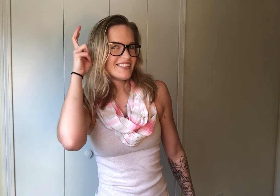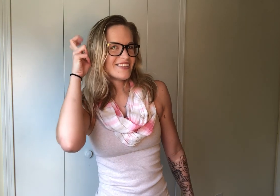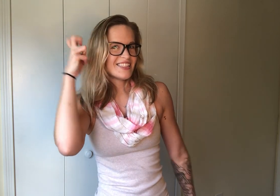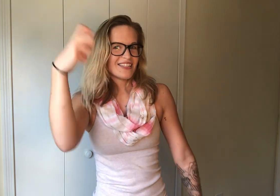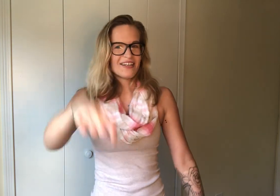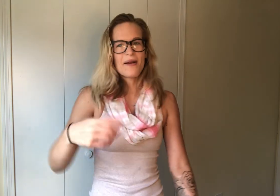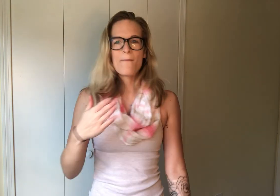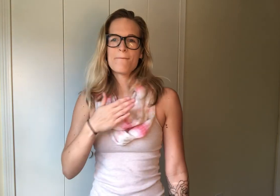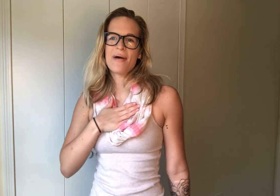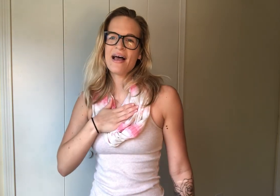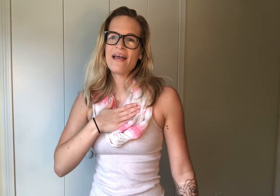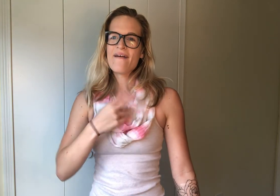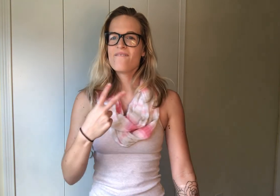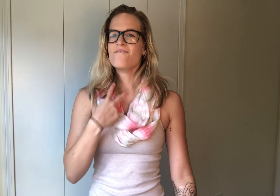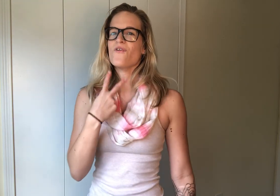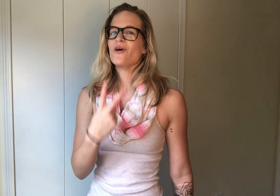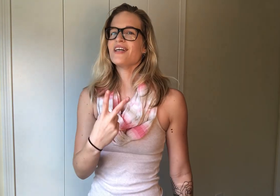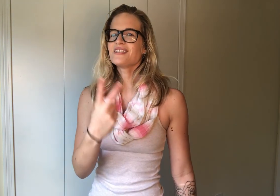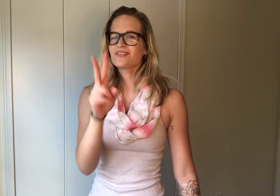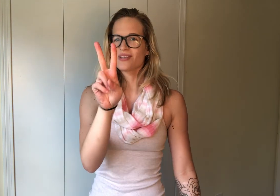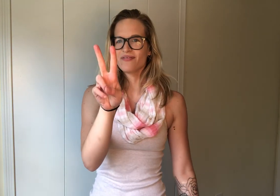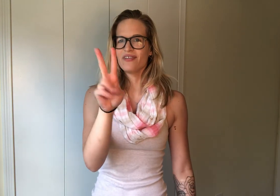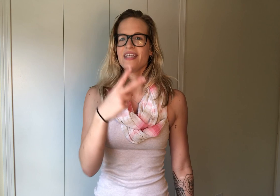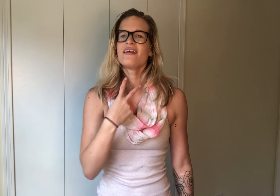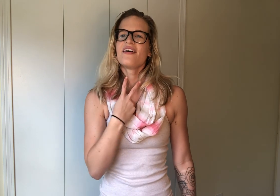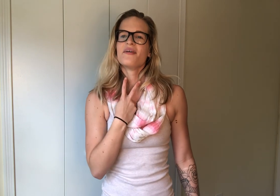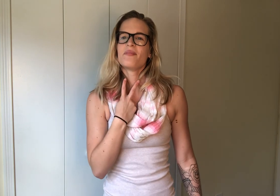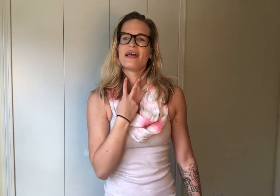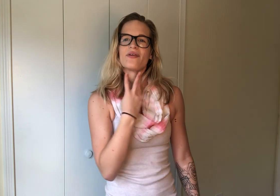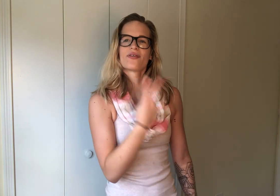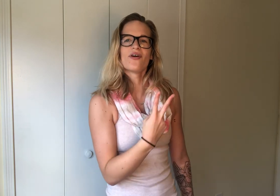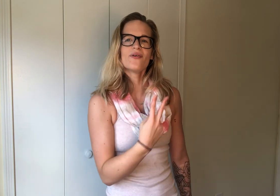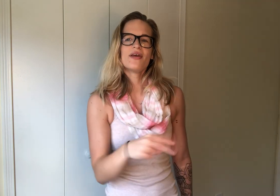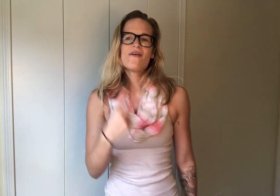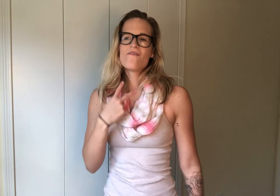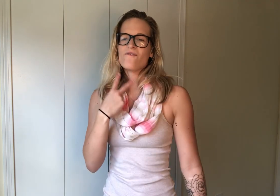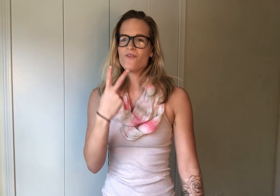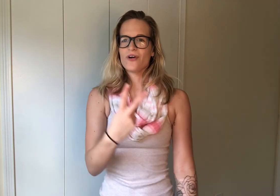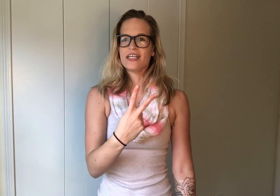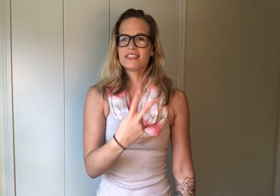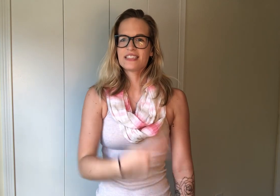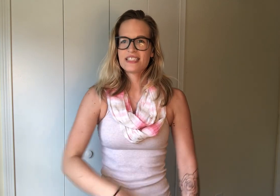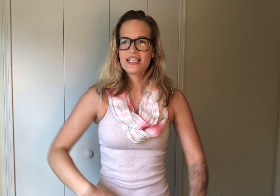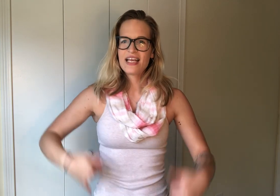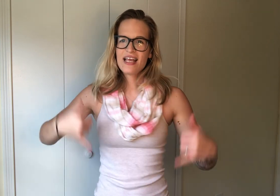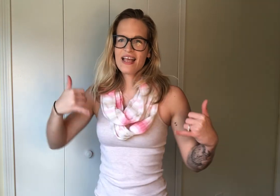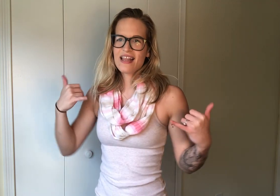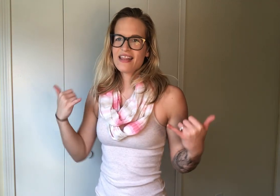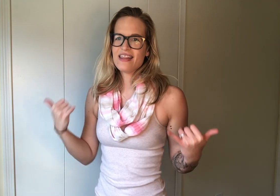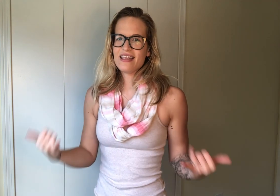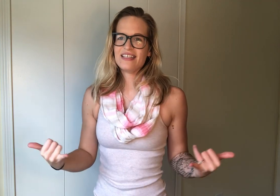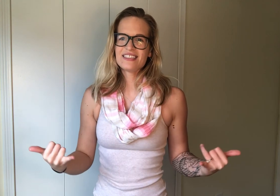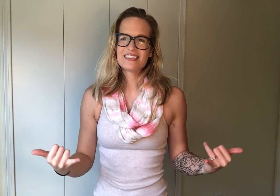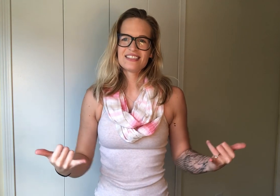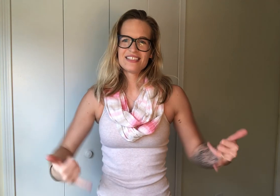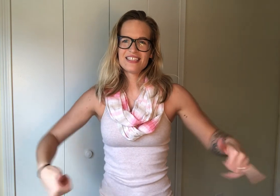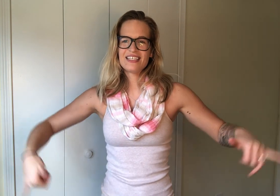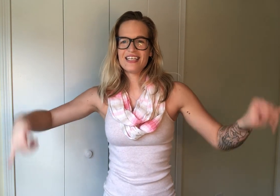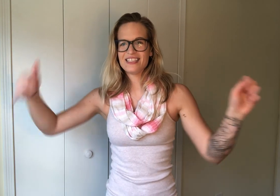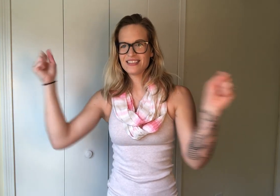you hear my voice with a V by your throat, voice, this is